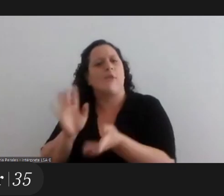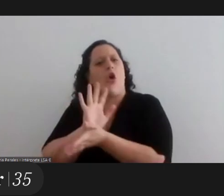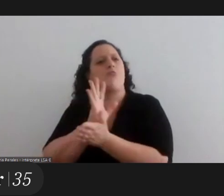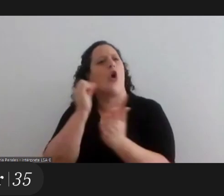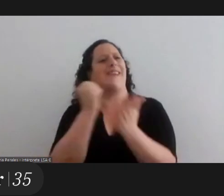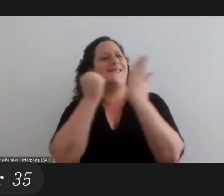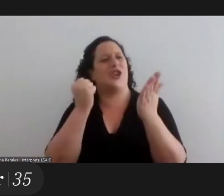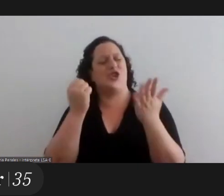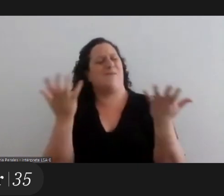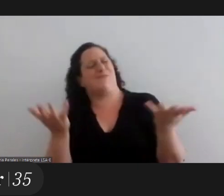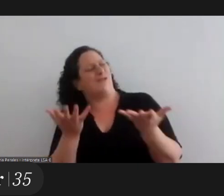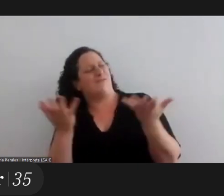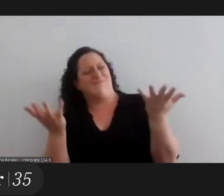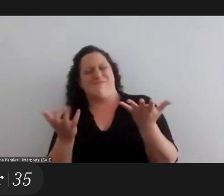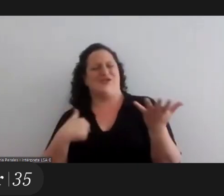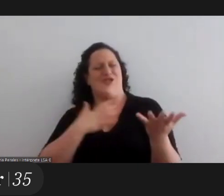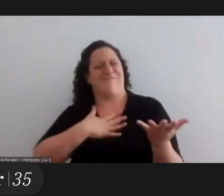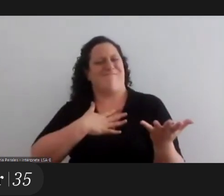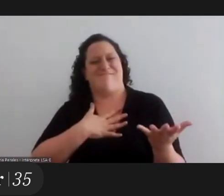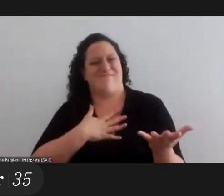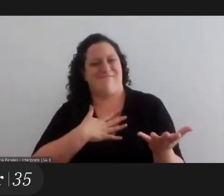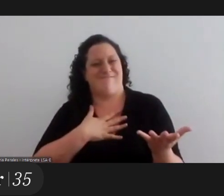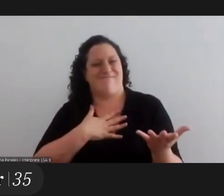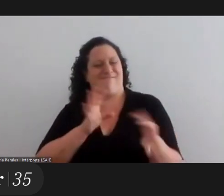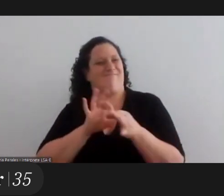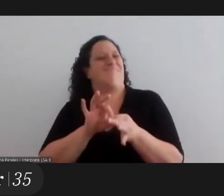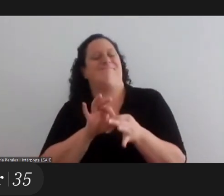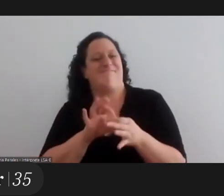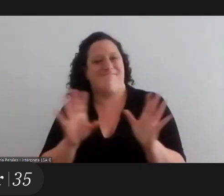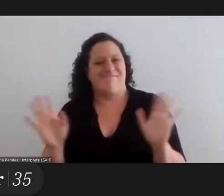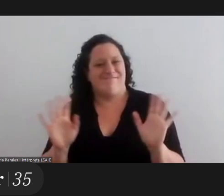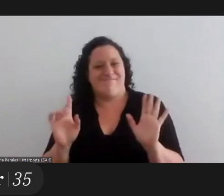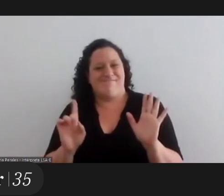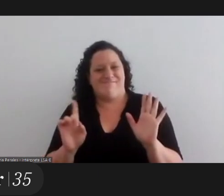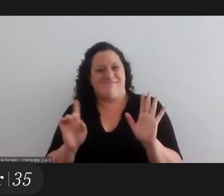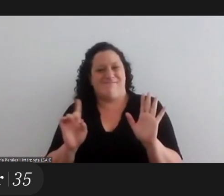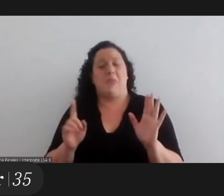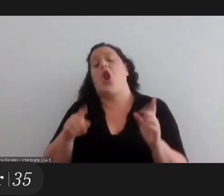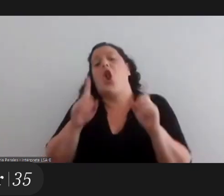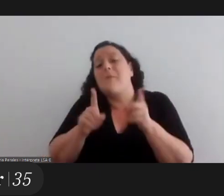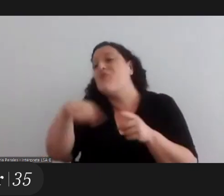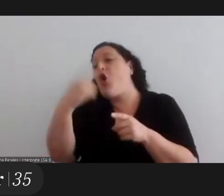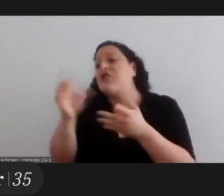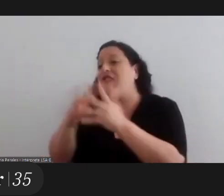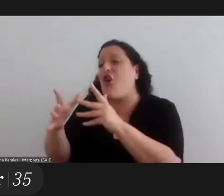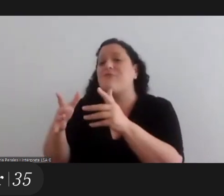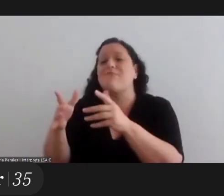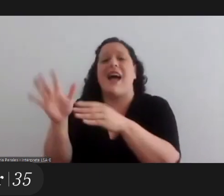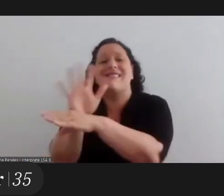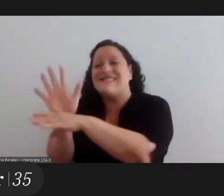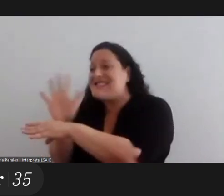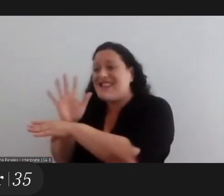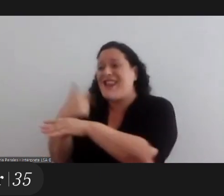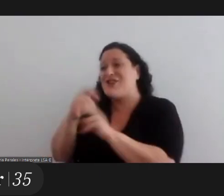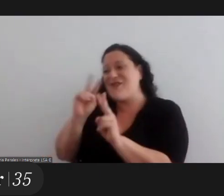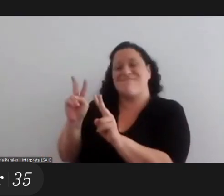type of stereotype that i do not like very much and sometimes there are some types of films that i